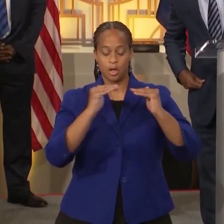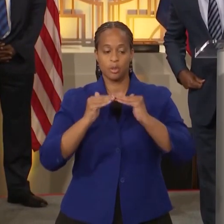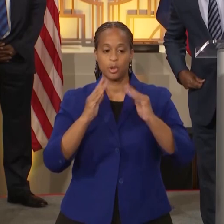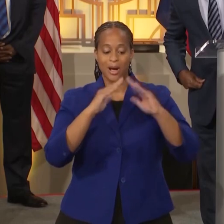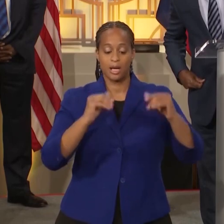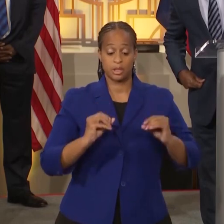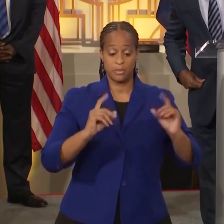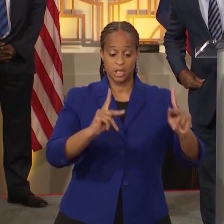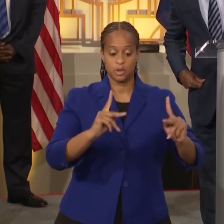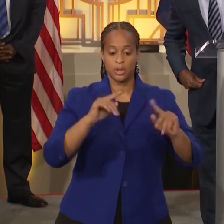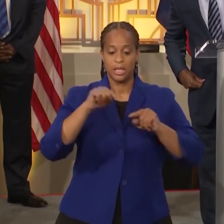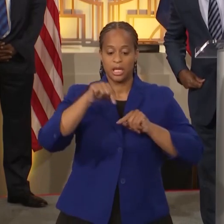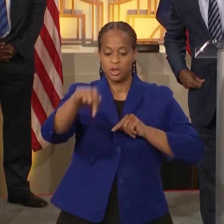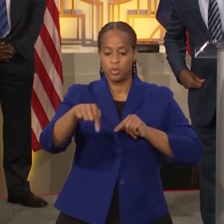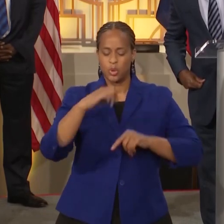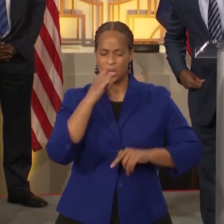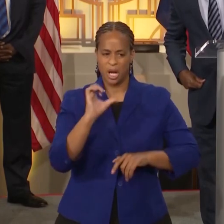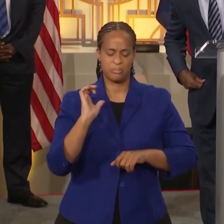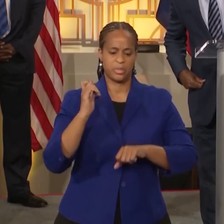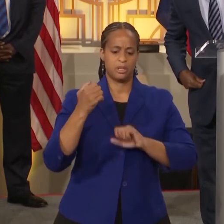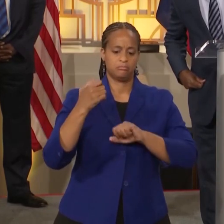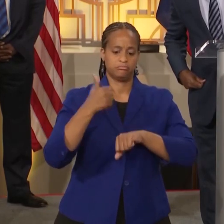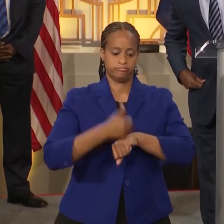in suburbs will not be enforced.